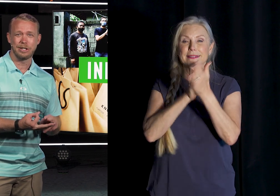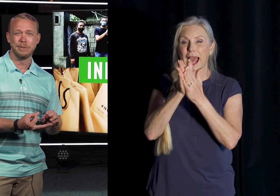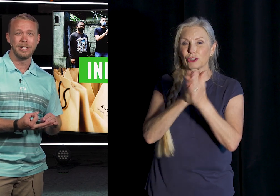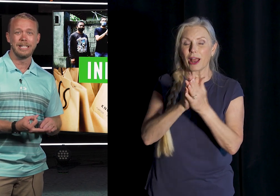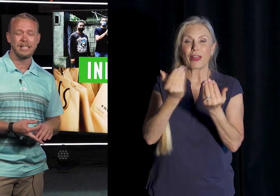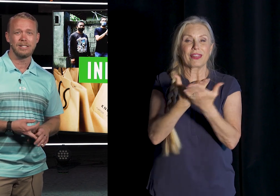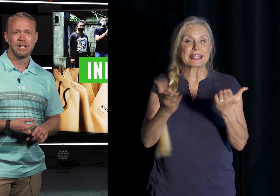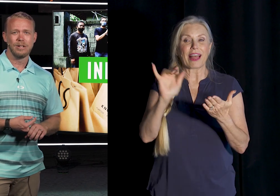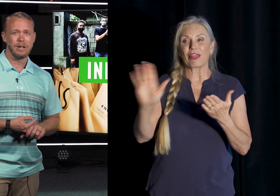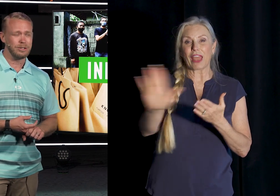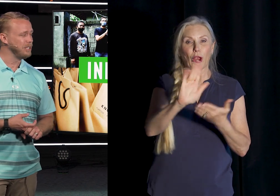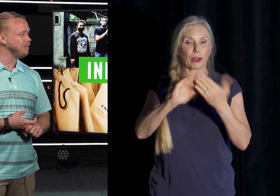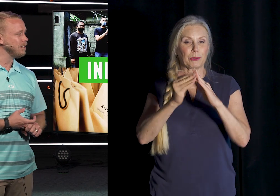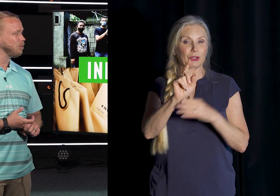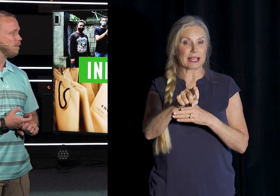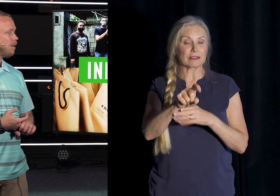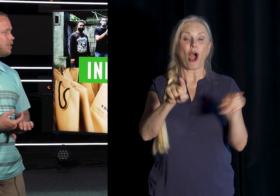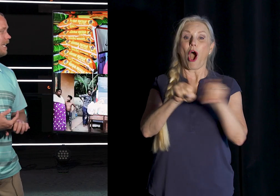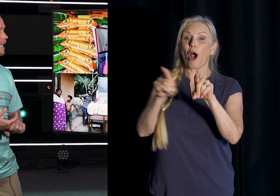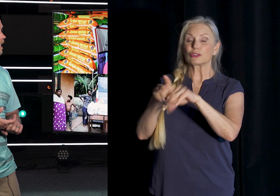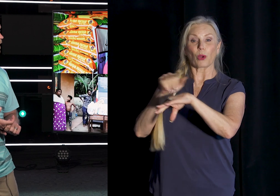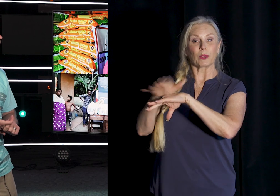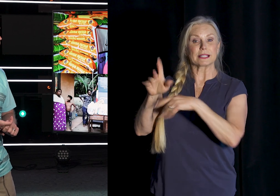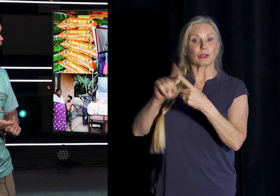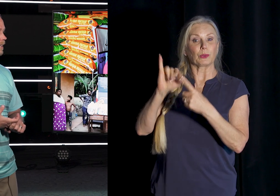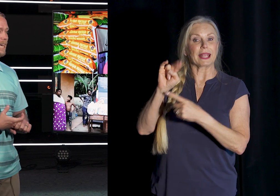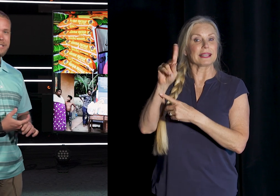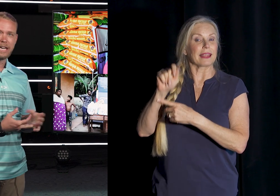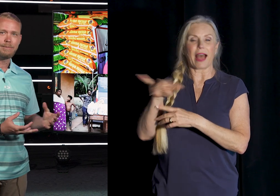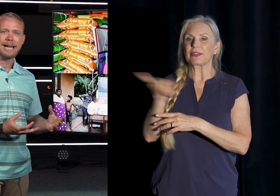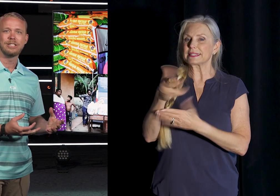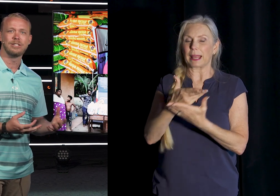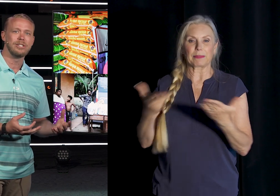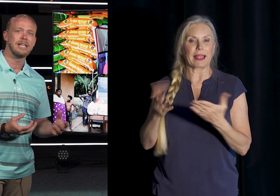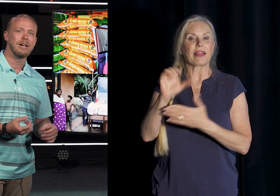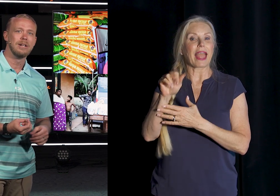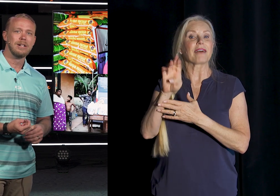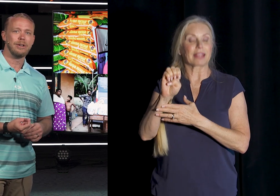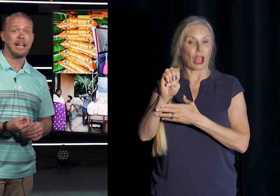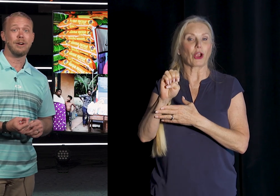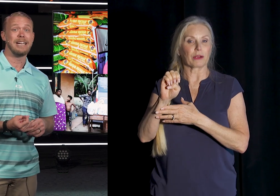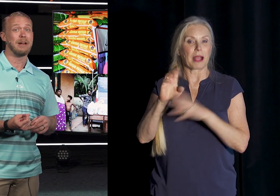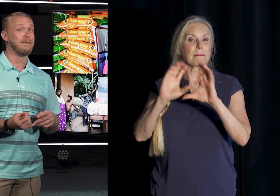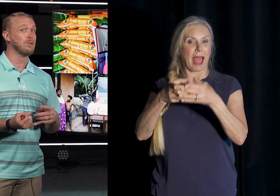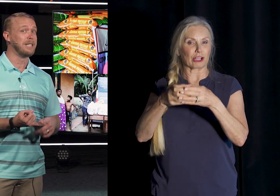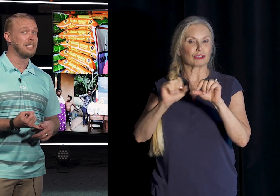community needs. We also send funds to our partners in India. Same thing, they have these care packages they're sending out. They're handing out a full day's